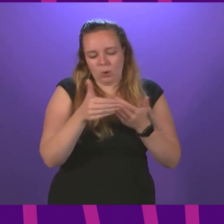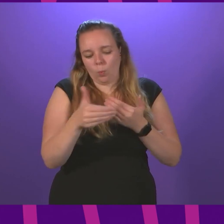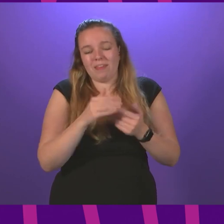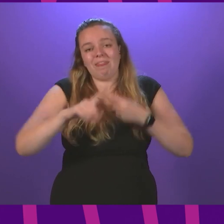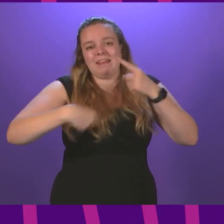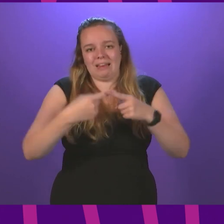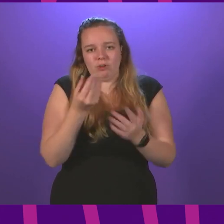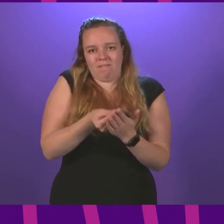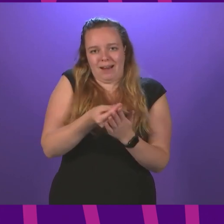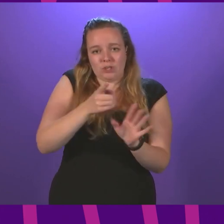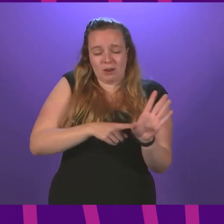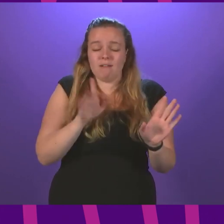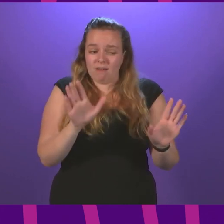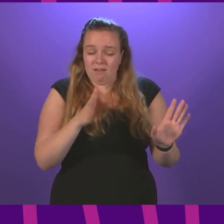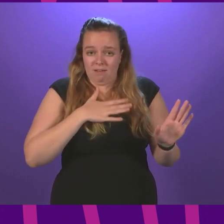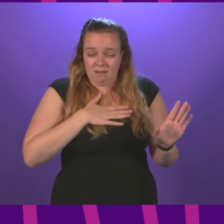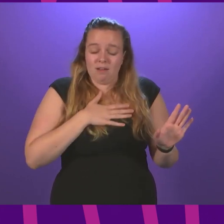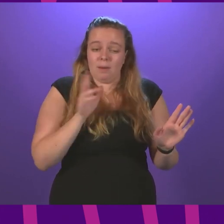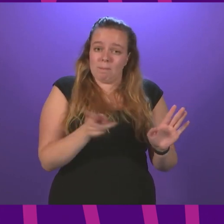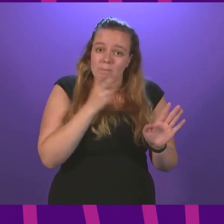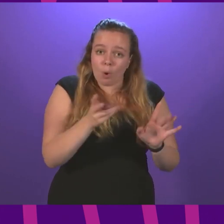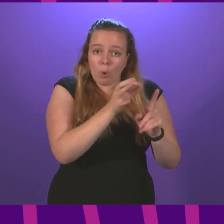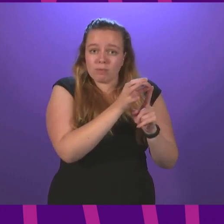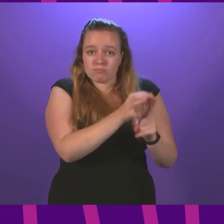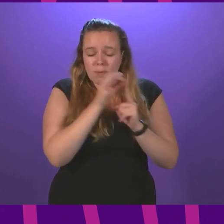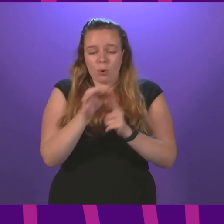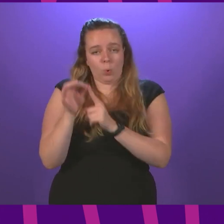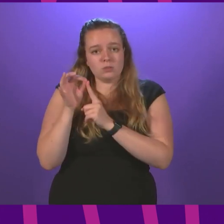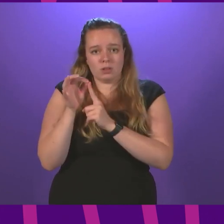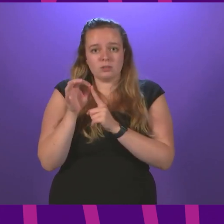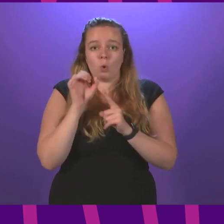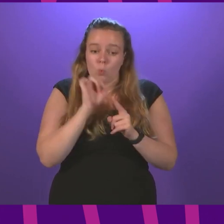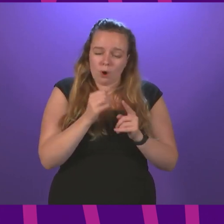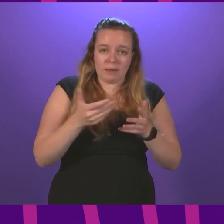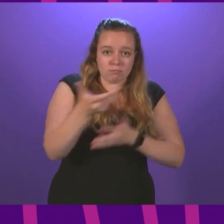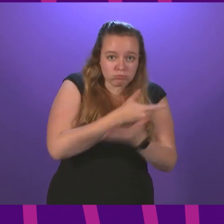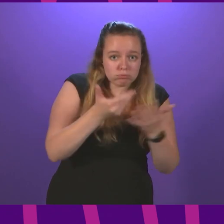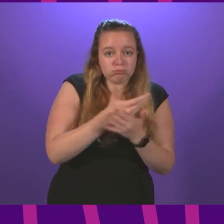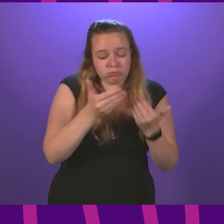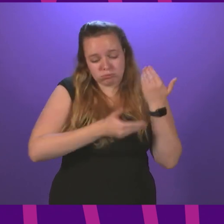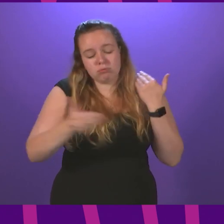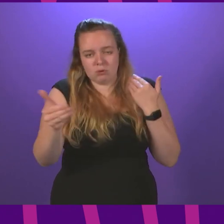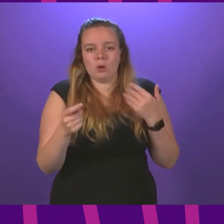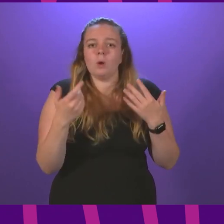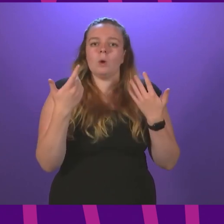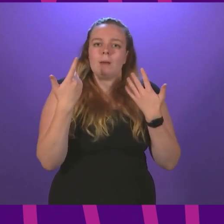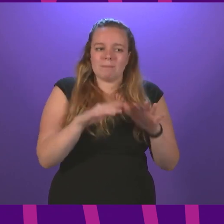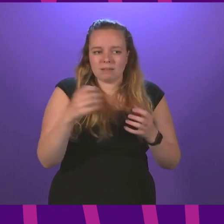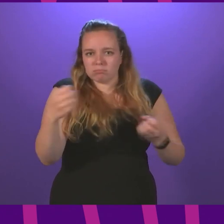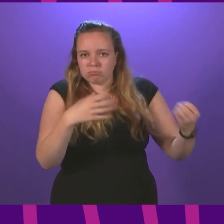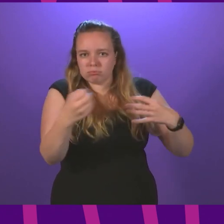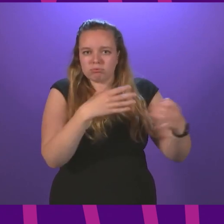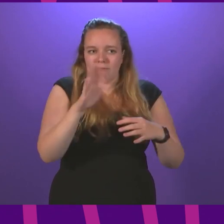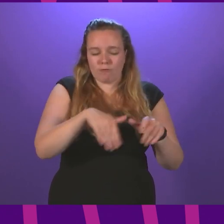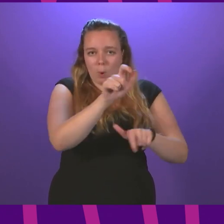next financial year. And I have sympathy that both these proposals would be at and talked about going forward. Now, we've had contributions from